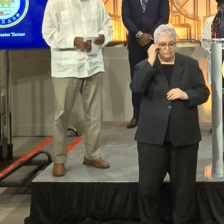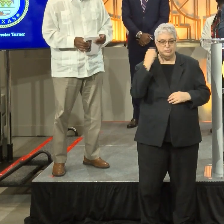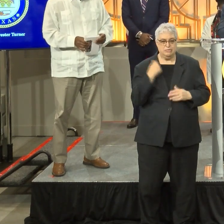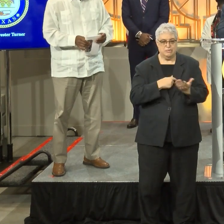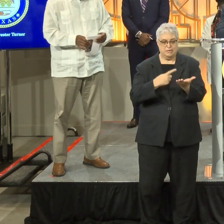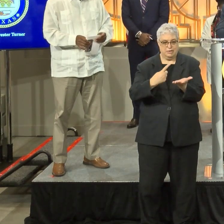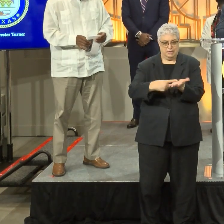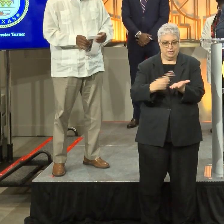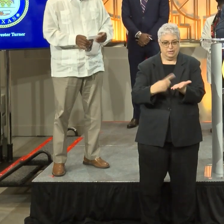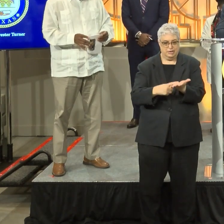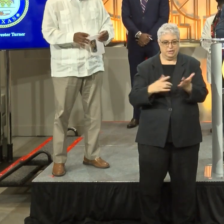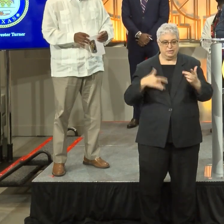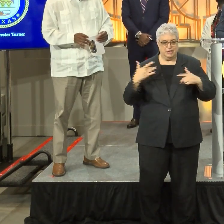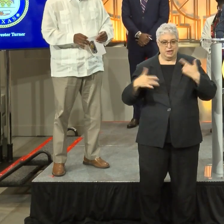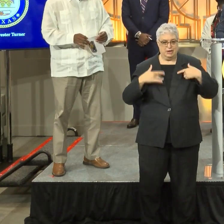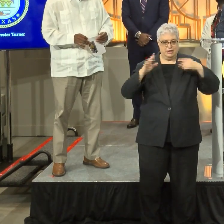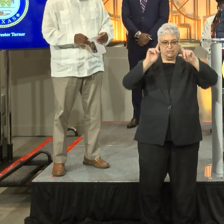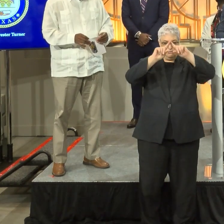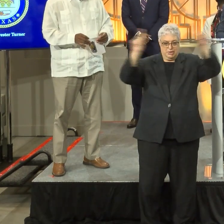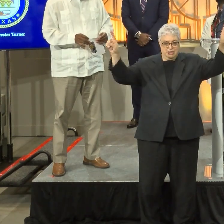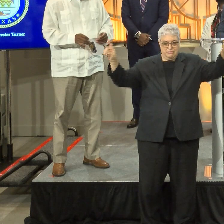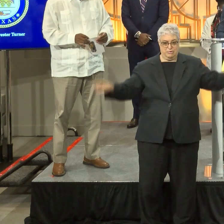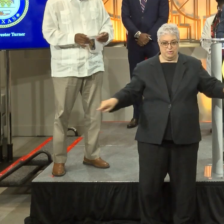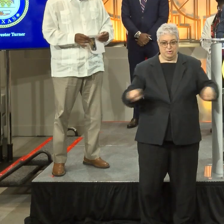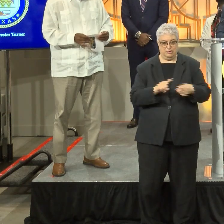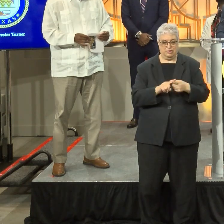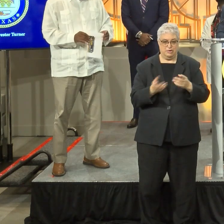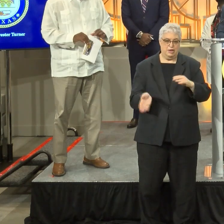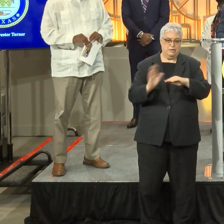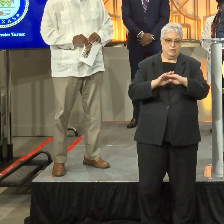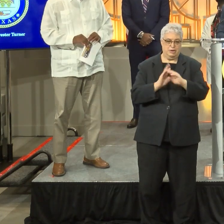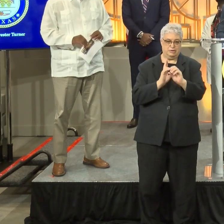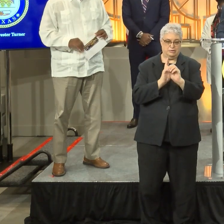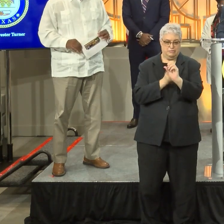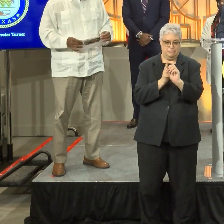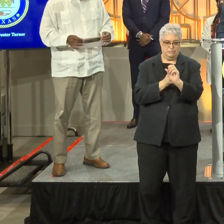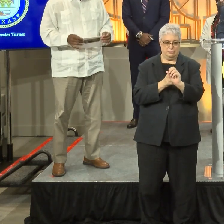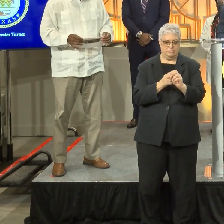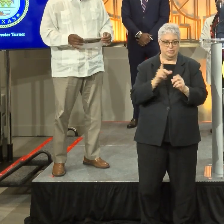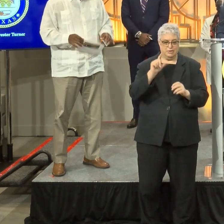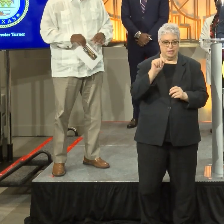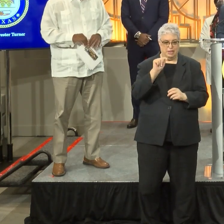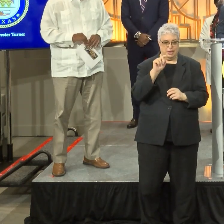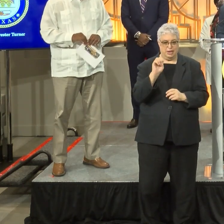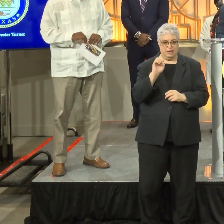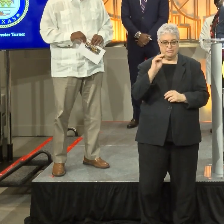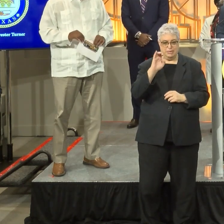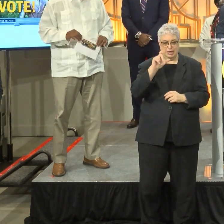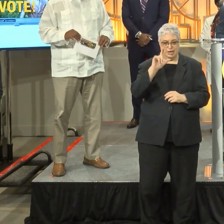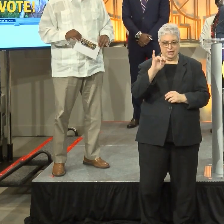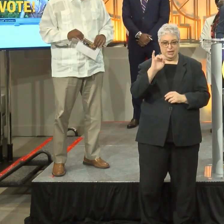discuss an exciting billboard campaign to increase voter participation in honor of the late Congressman Mickey